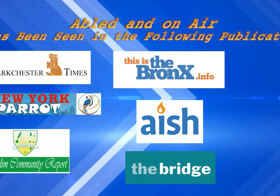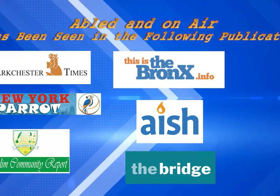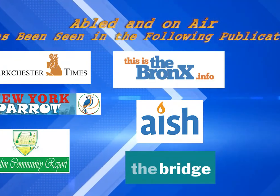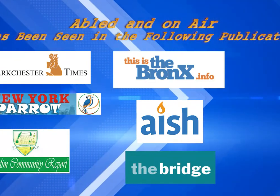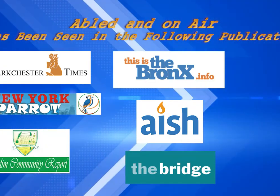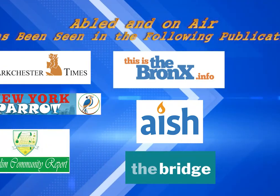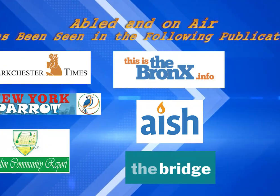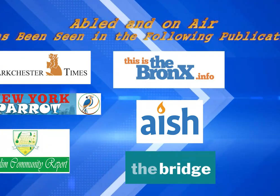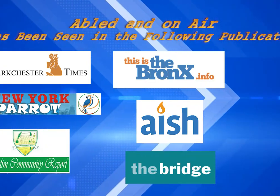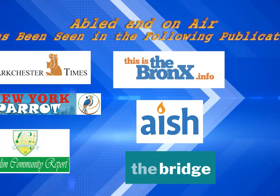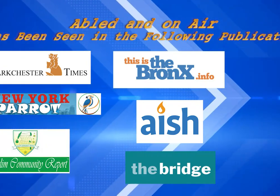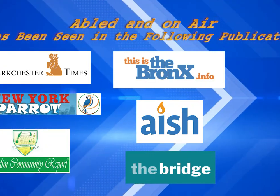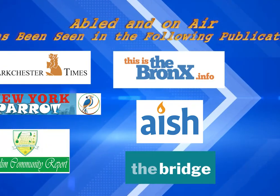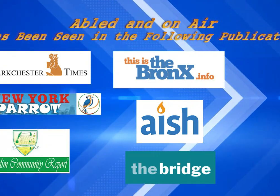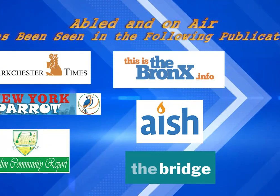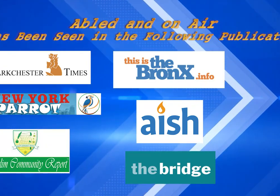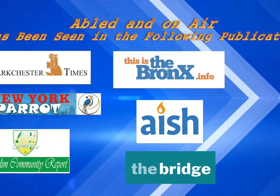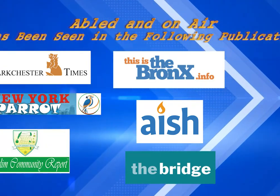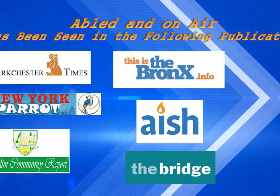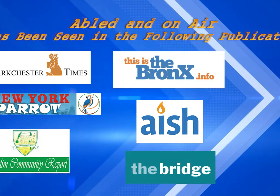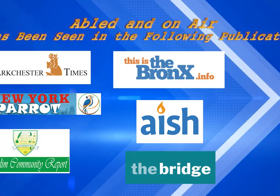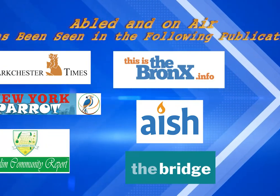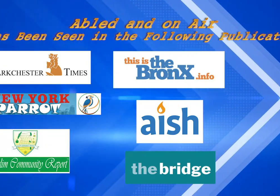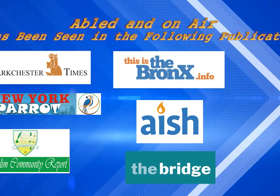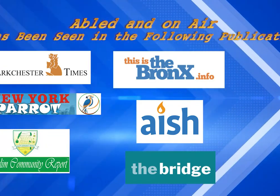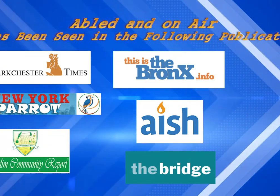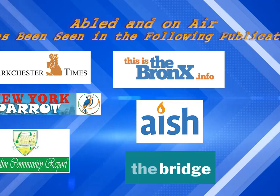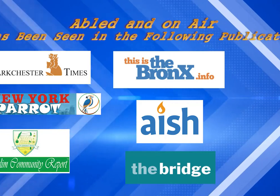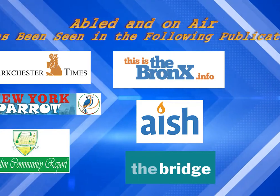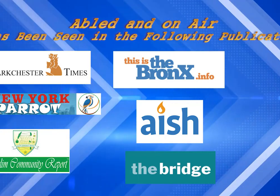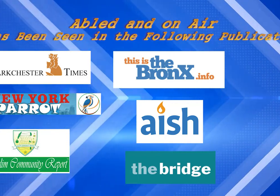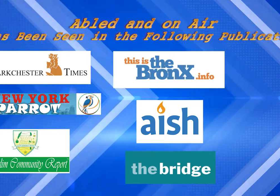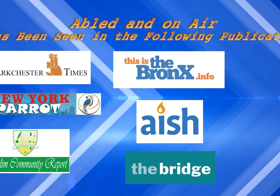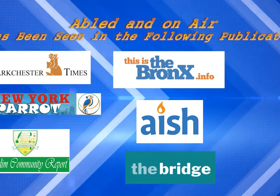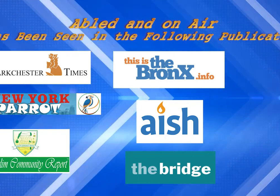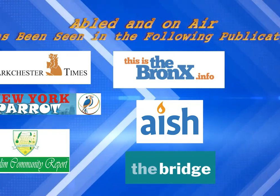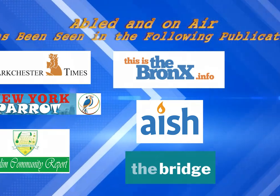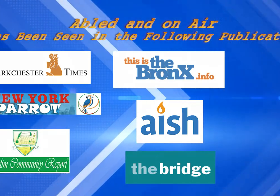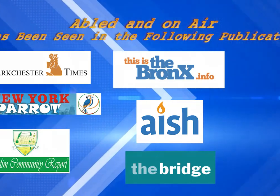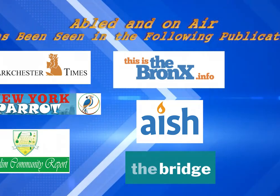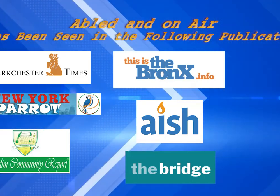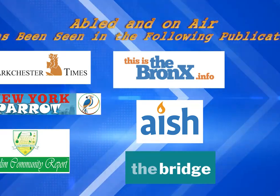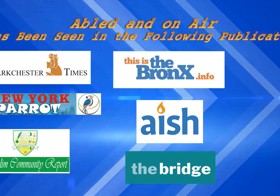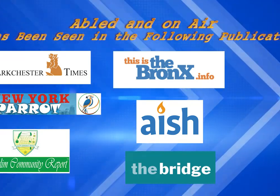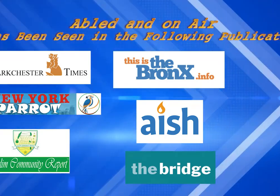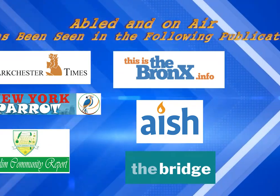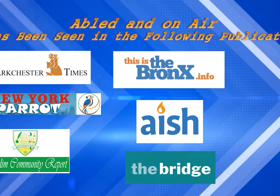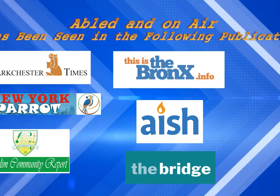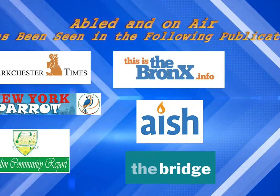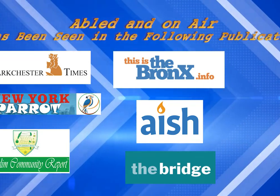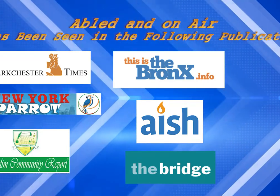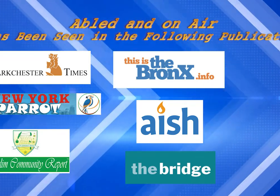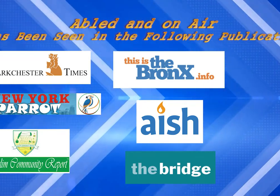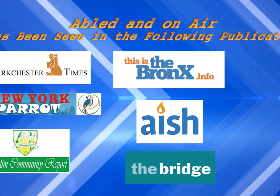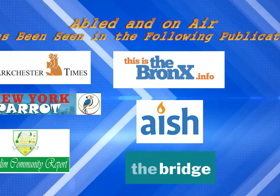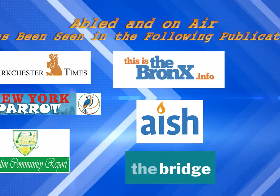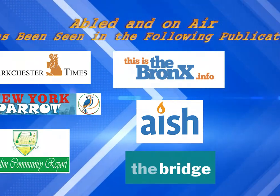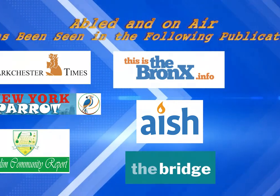Muslim Community Report, www.h.com, and